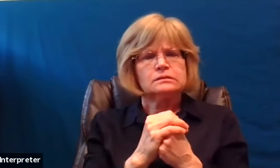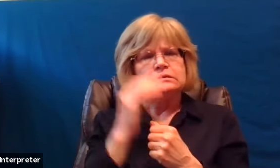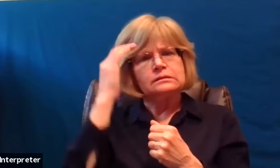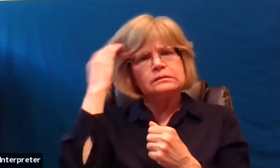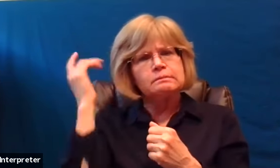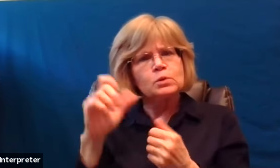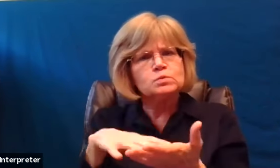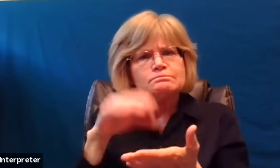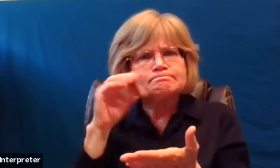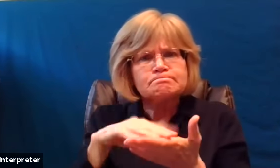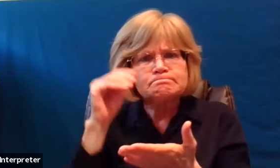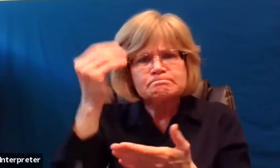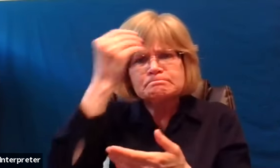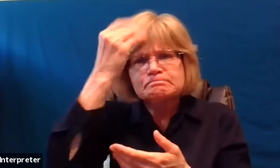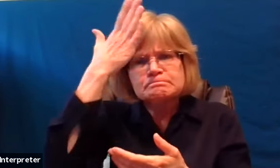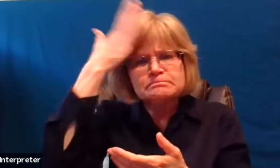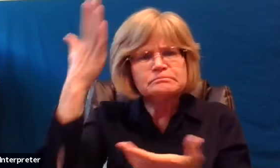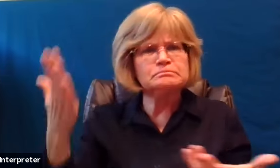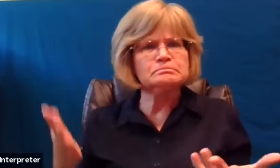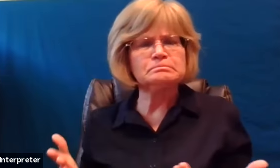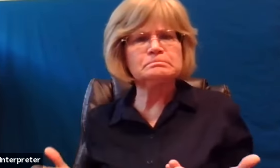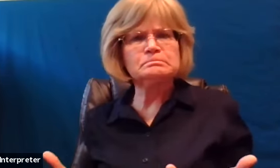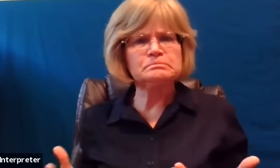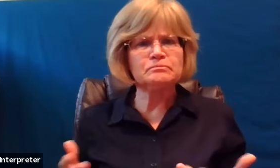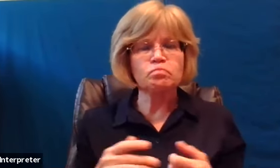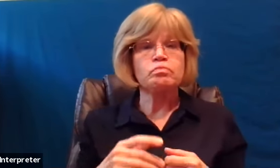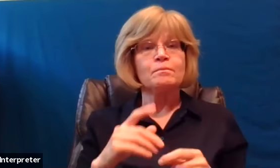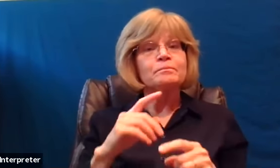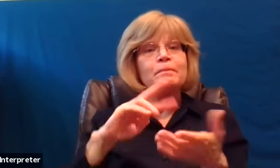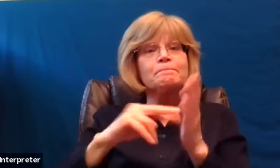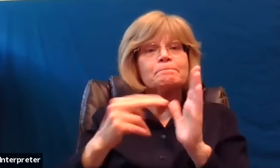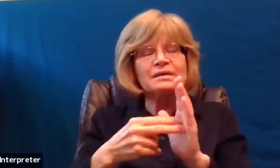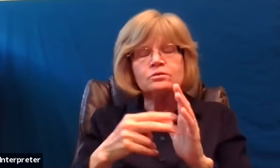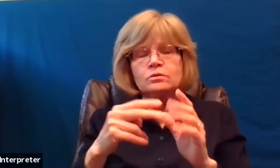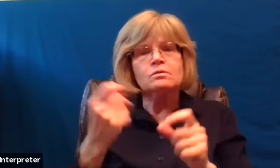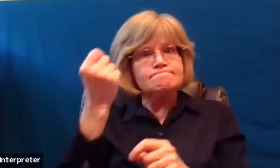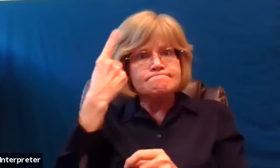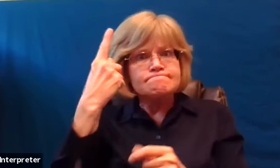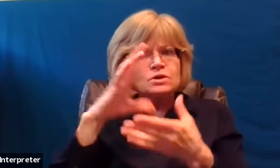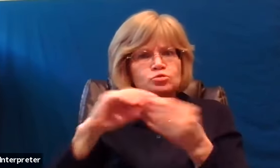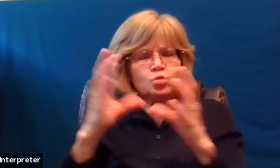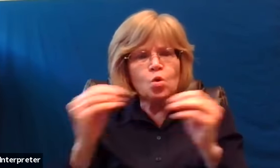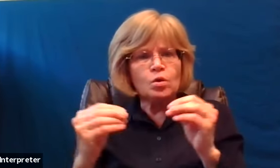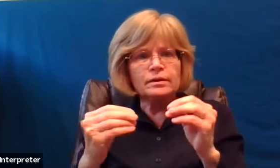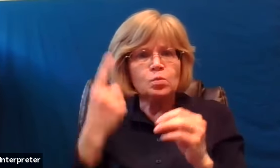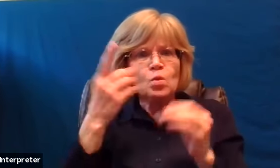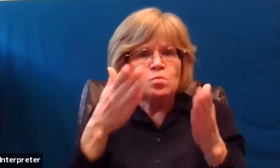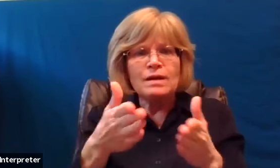single solitary solid interpretation kind of what makes these parables so unnerving